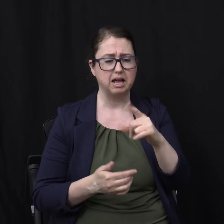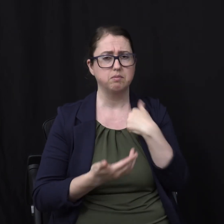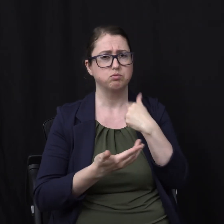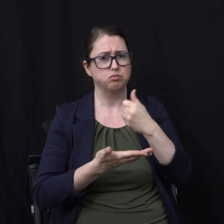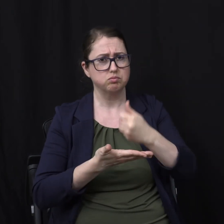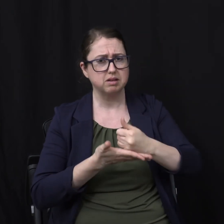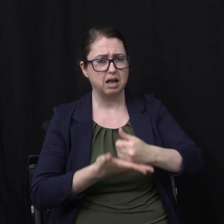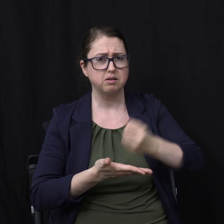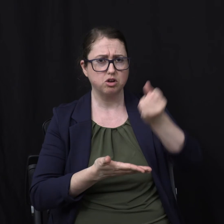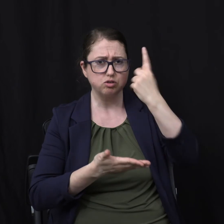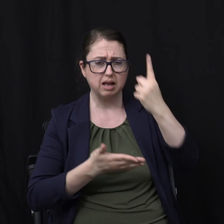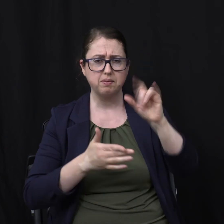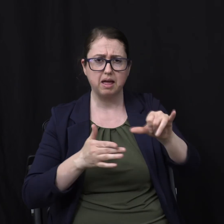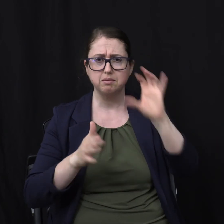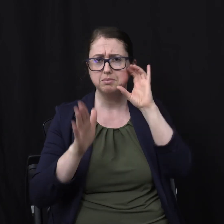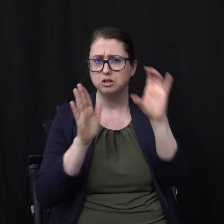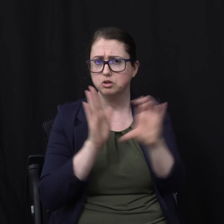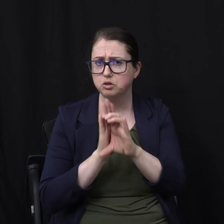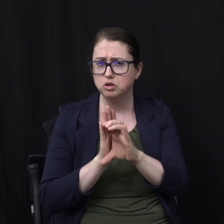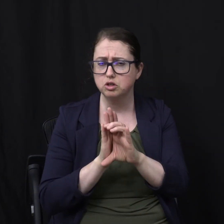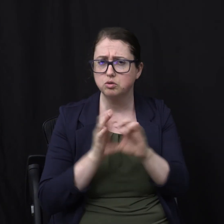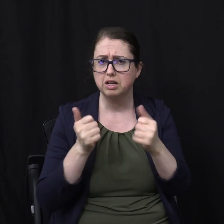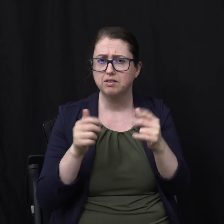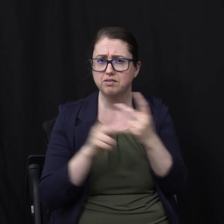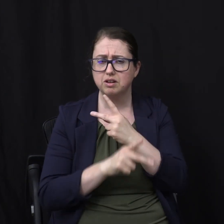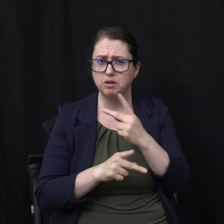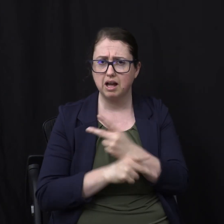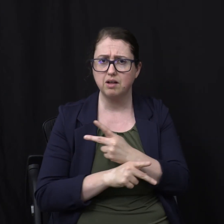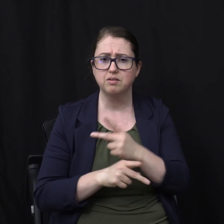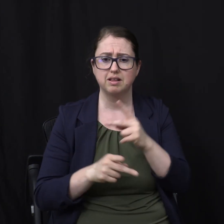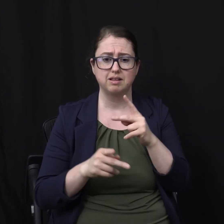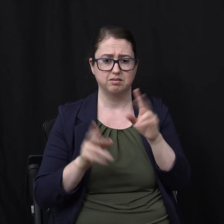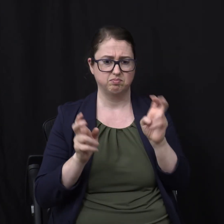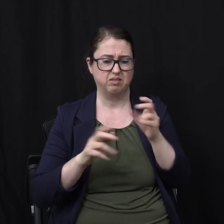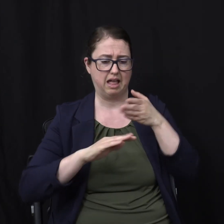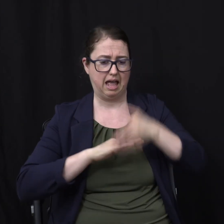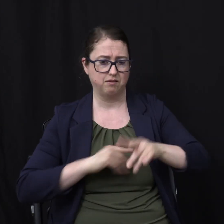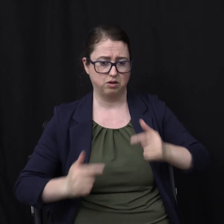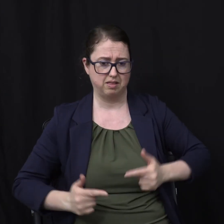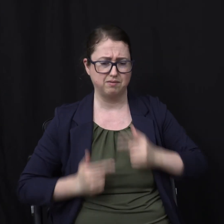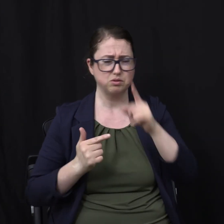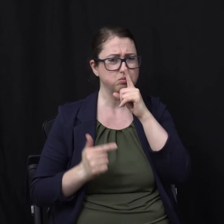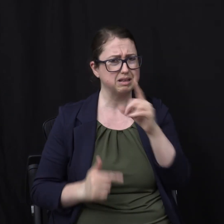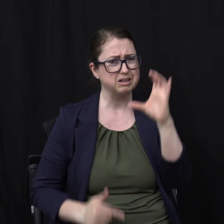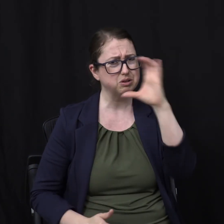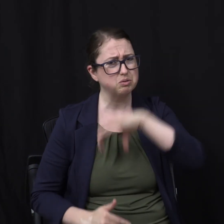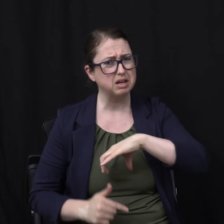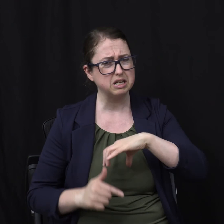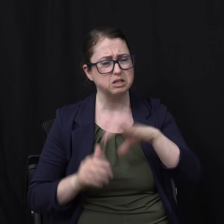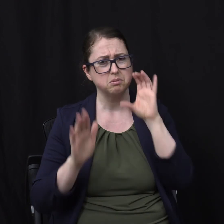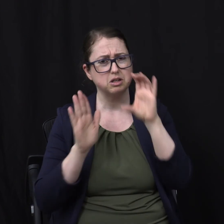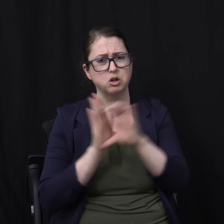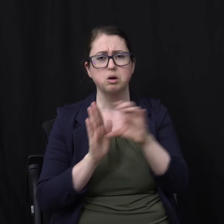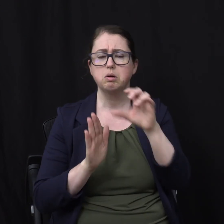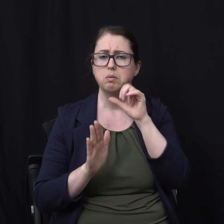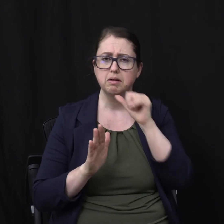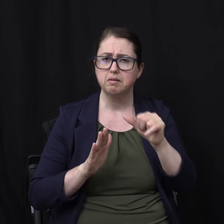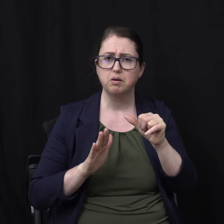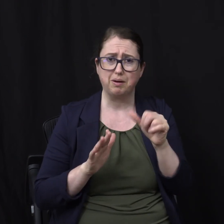Who believes in this Picture of the afterlife Because it's kind of A strange picture Have you read We're not taking the time To do it Because I've only got Eight